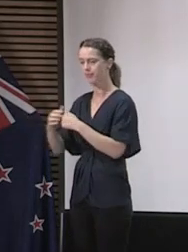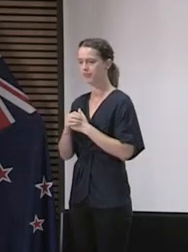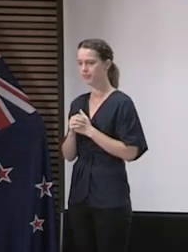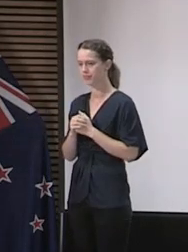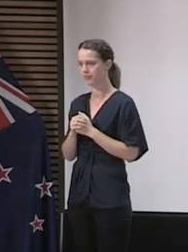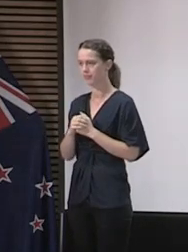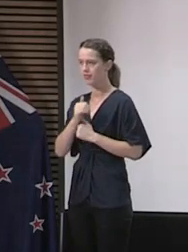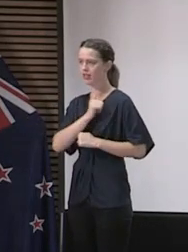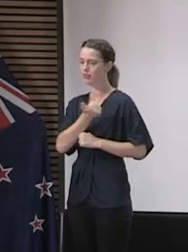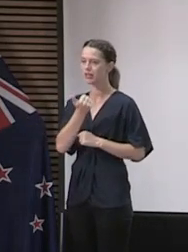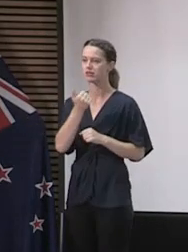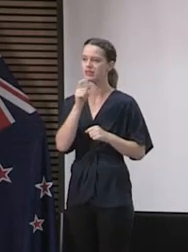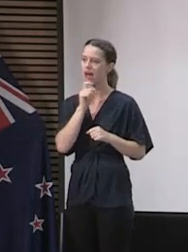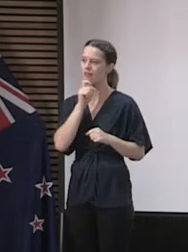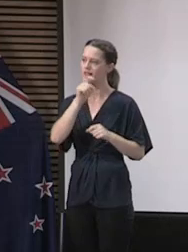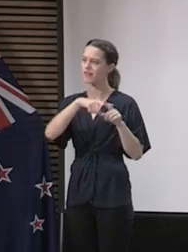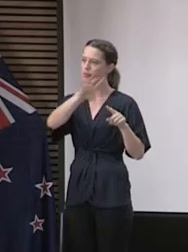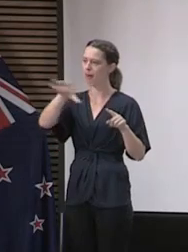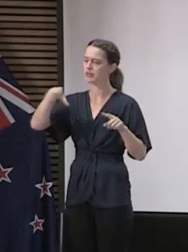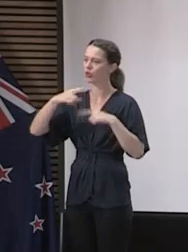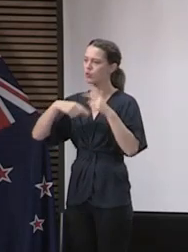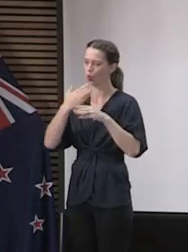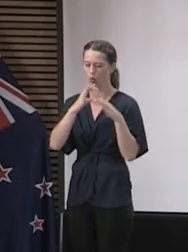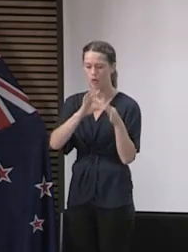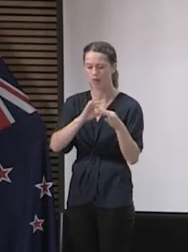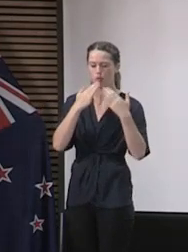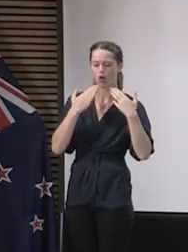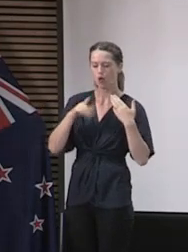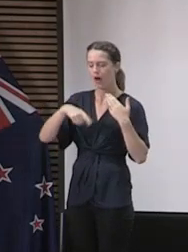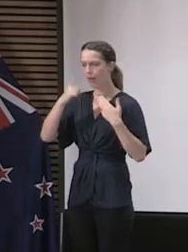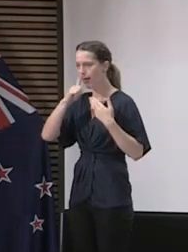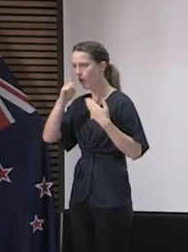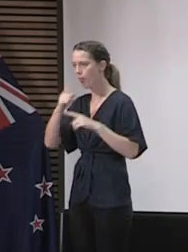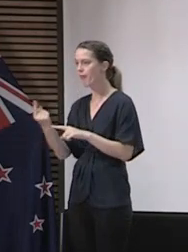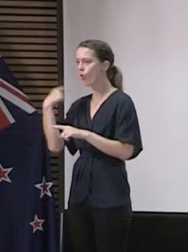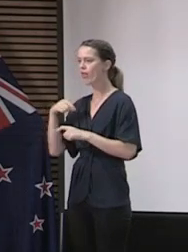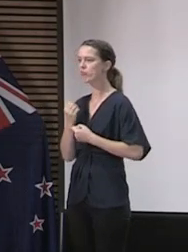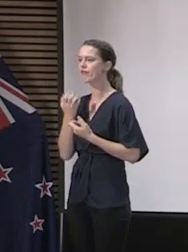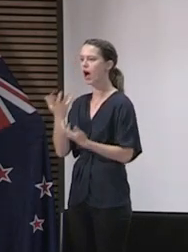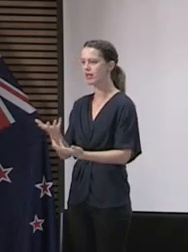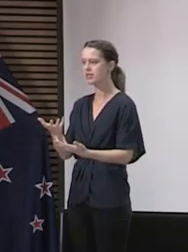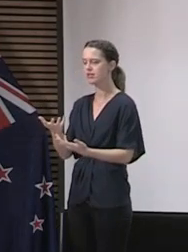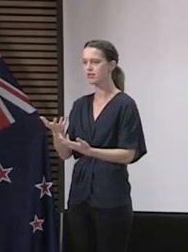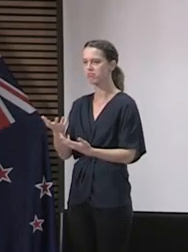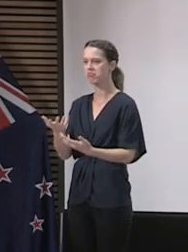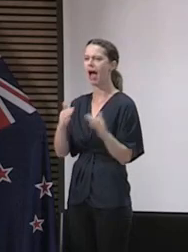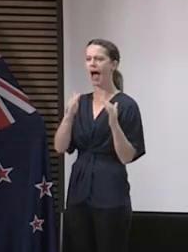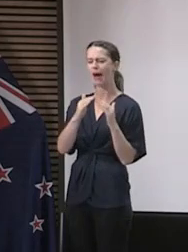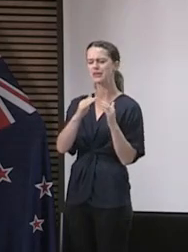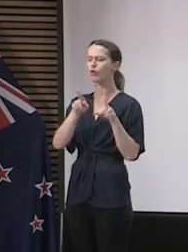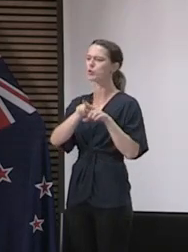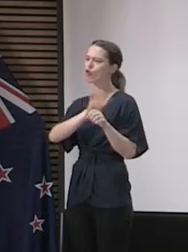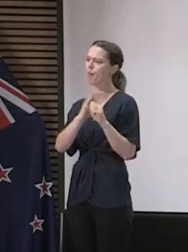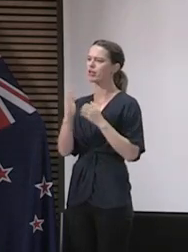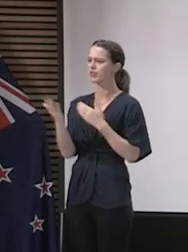officials and departments to keep working with marae and others who traditionally have provided more than just a house but wraparound